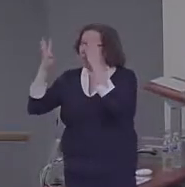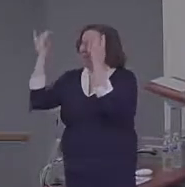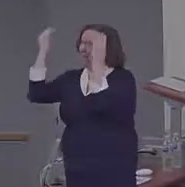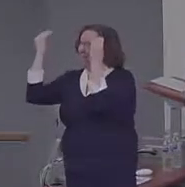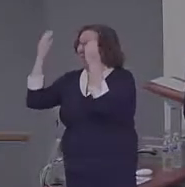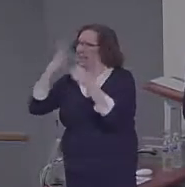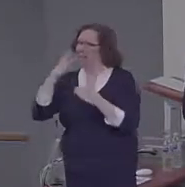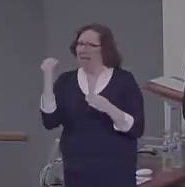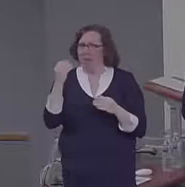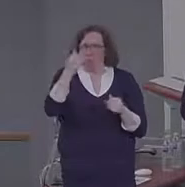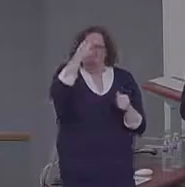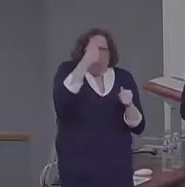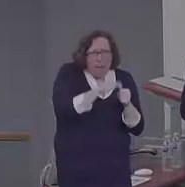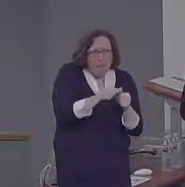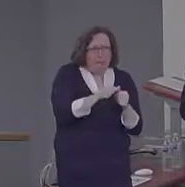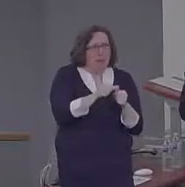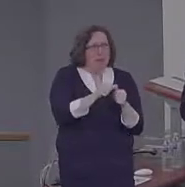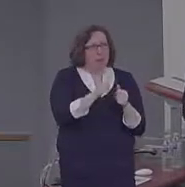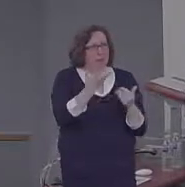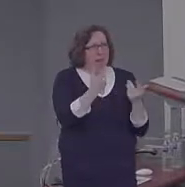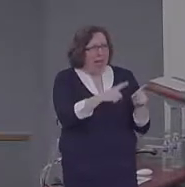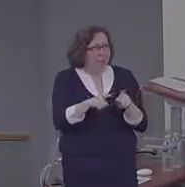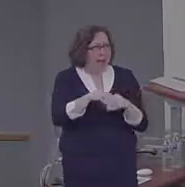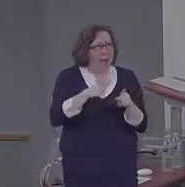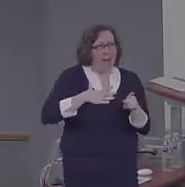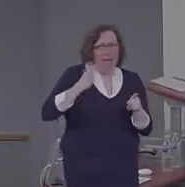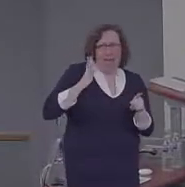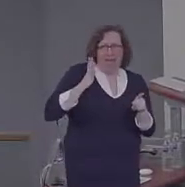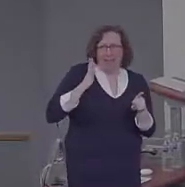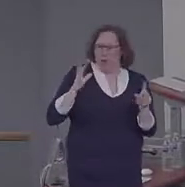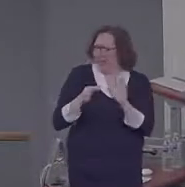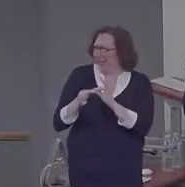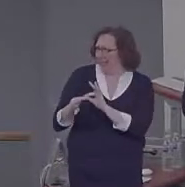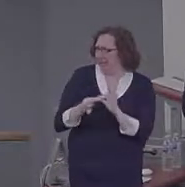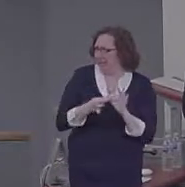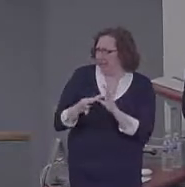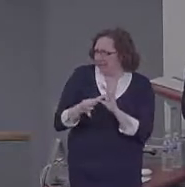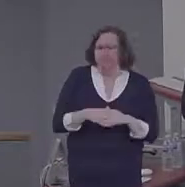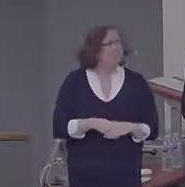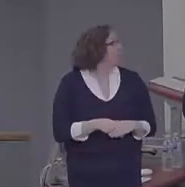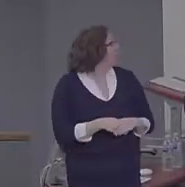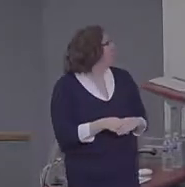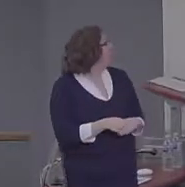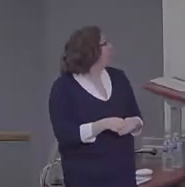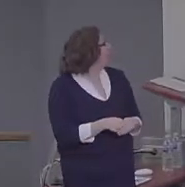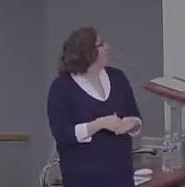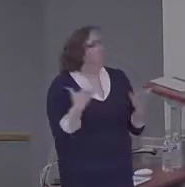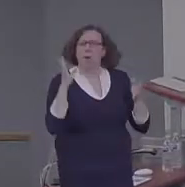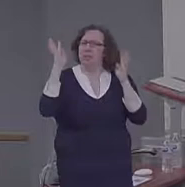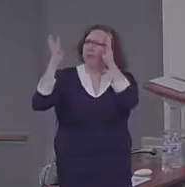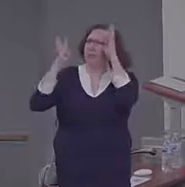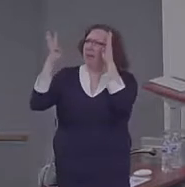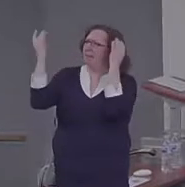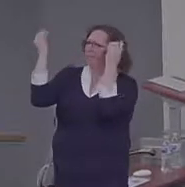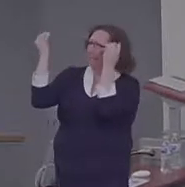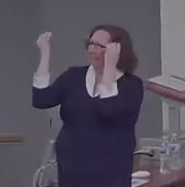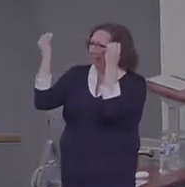So what is divergent thinking? Well, it's the ability to generate creative ideas by combining diverse types of